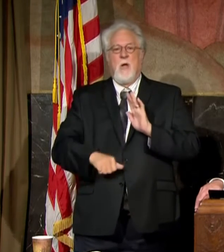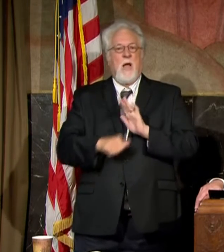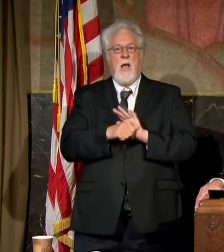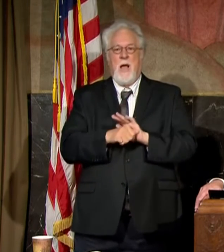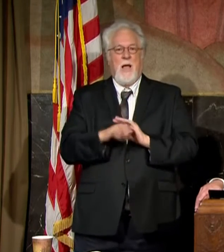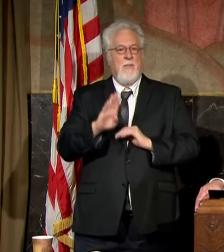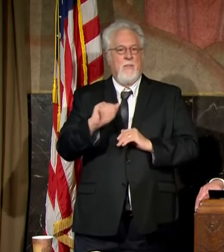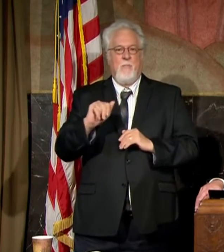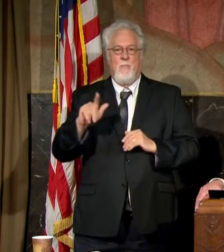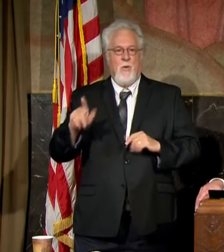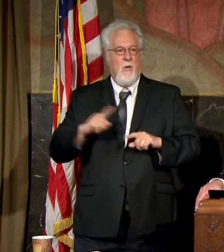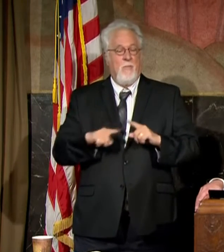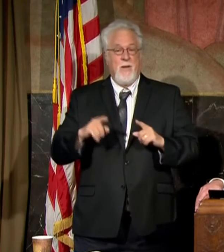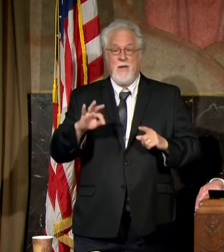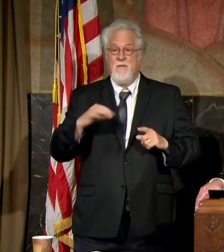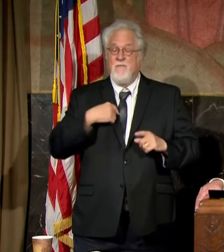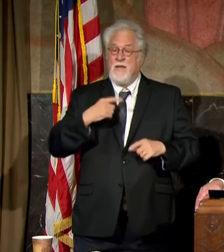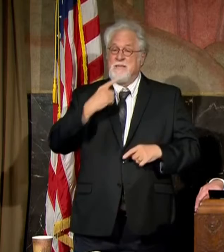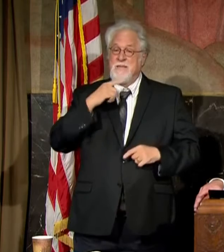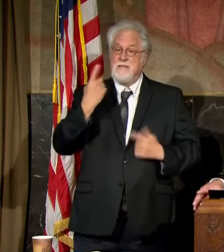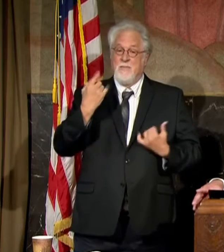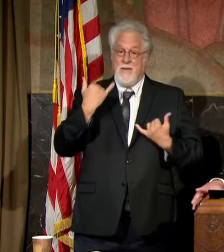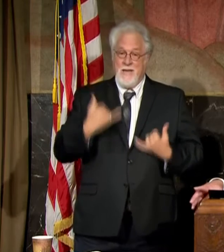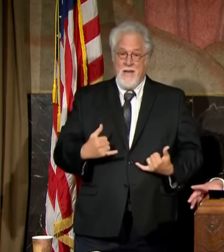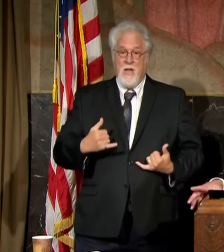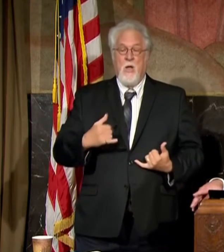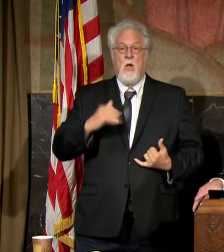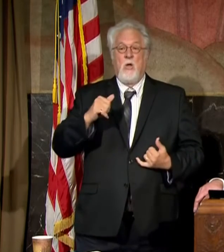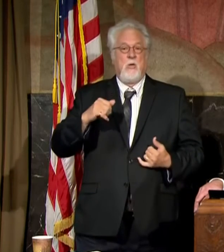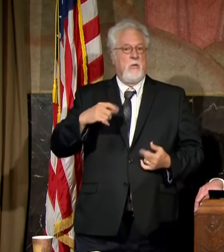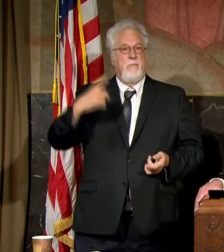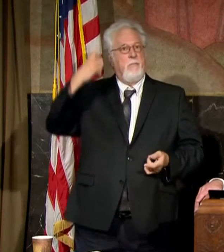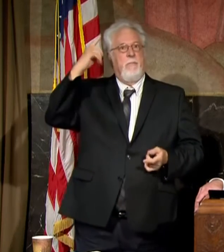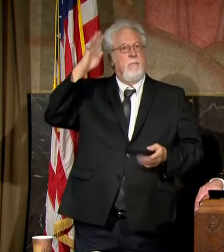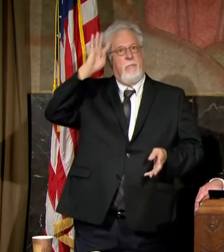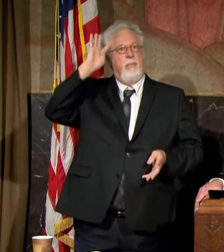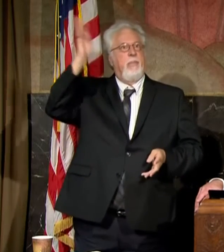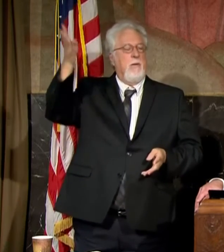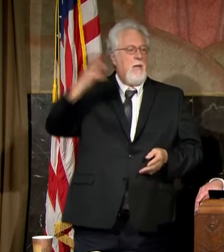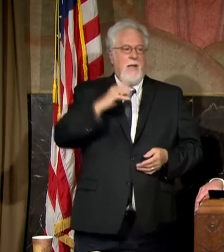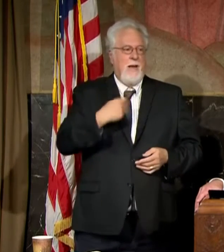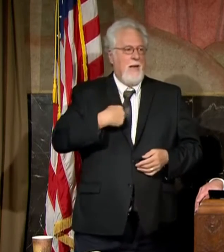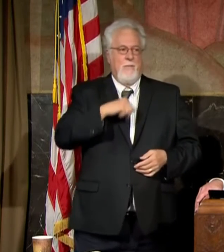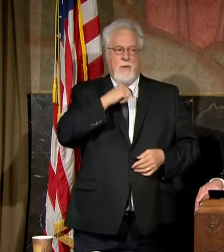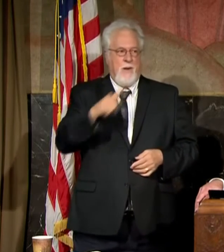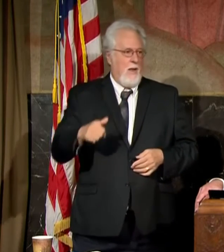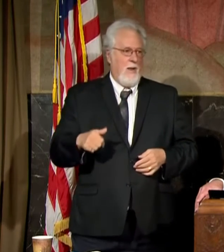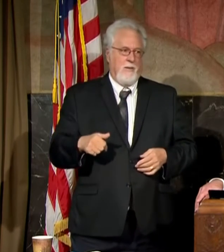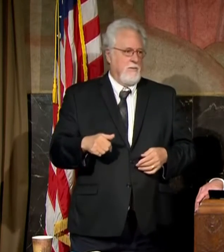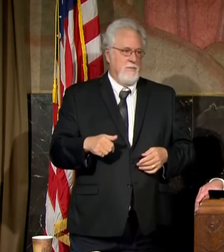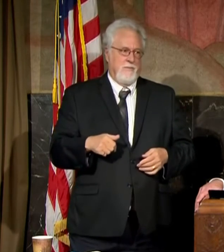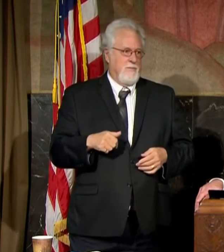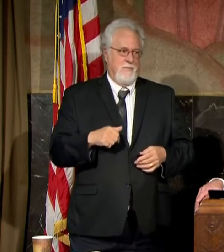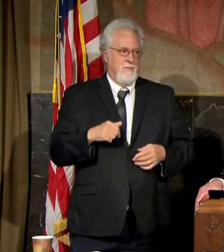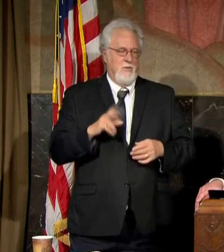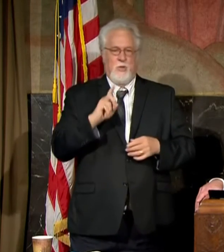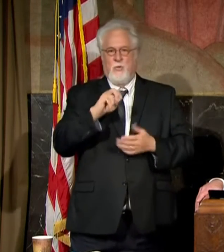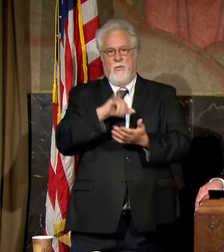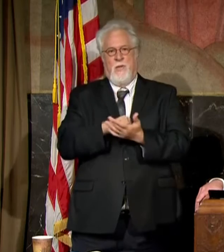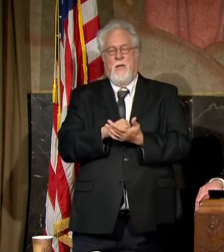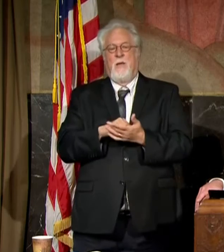anybody, but if I said something right now, would be complete speculation, and I'm just not going to engage on that.